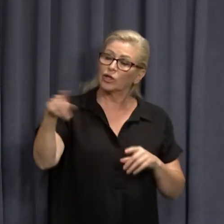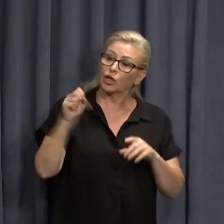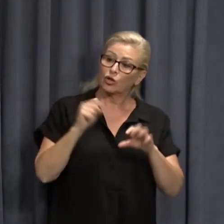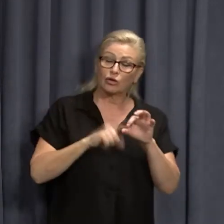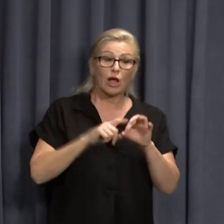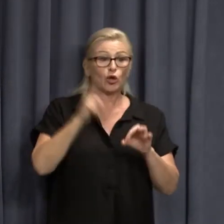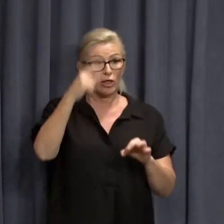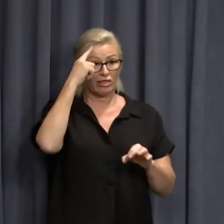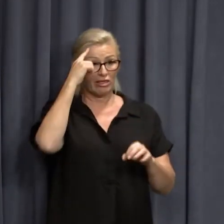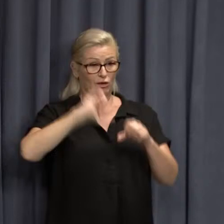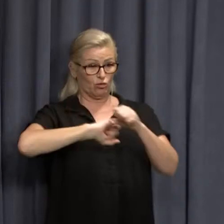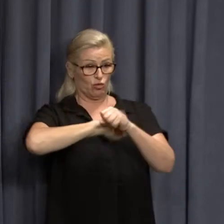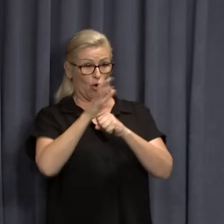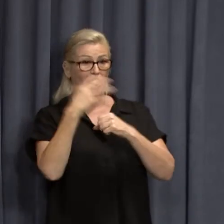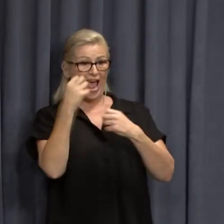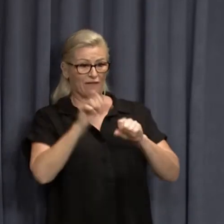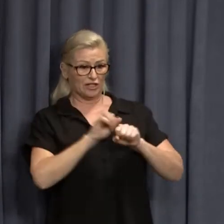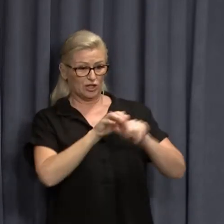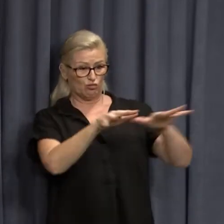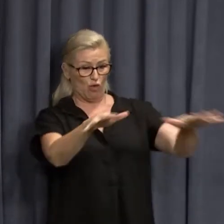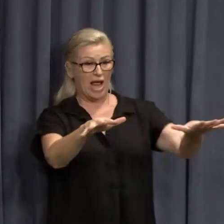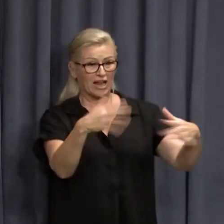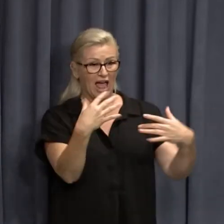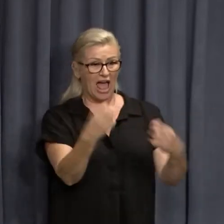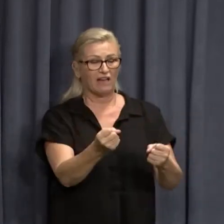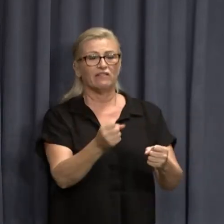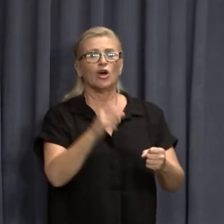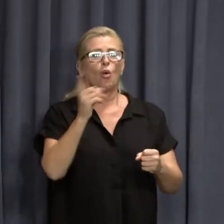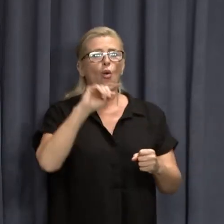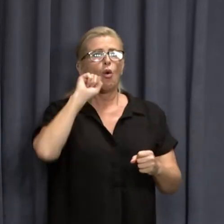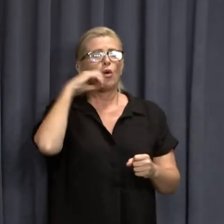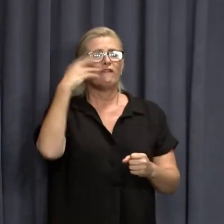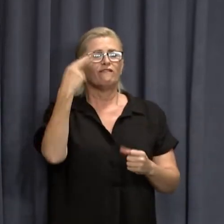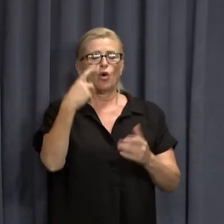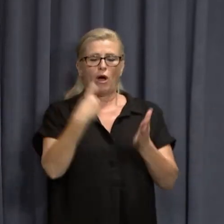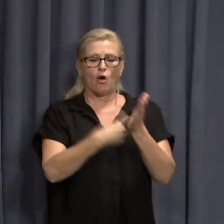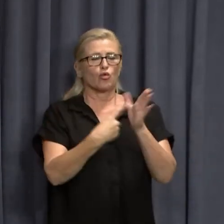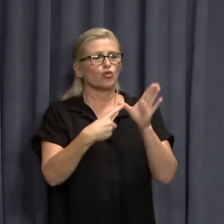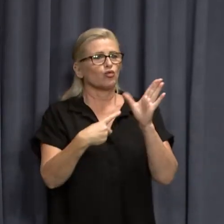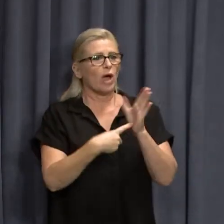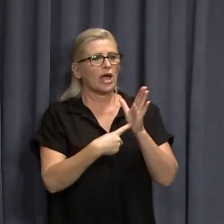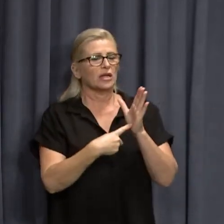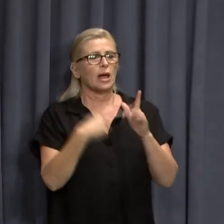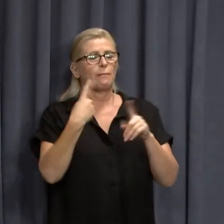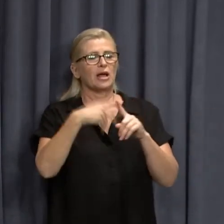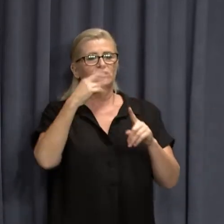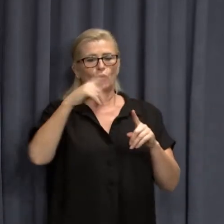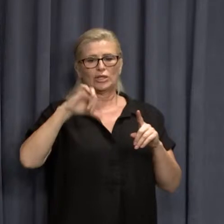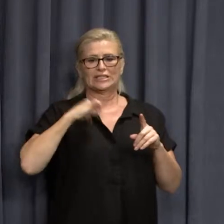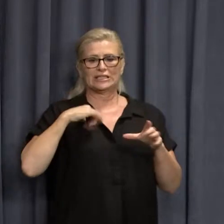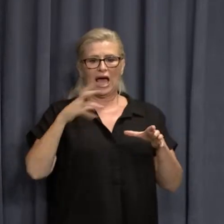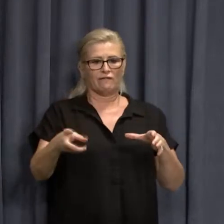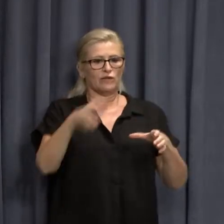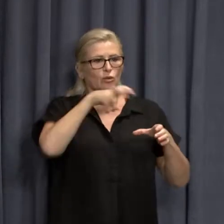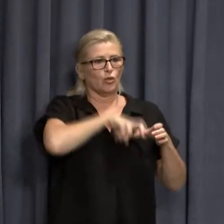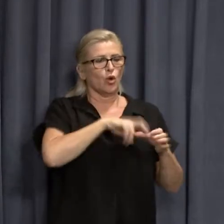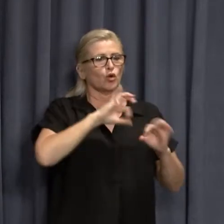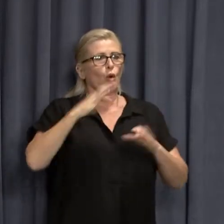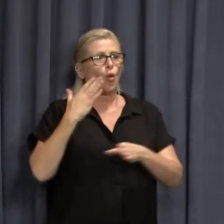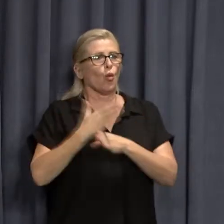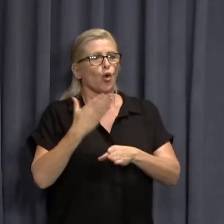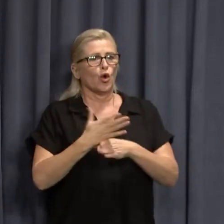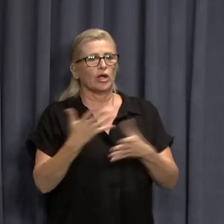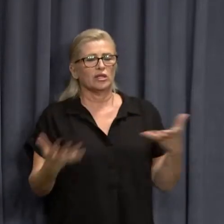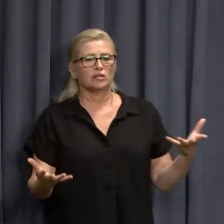it is spreading like you just said, what is your plan for rapid antigen tests and for furloughing staff? How will those issues be managed here